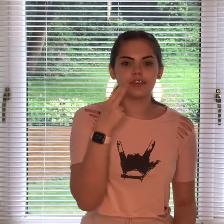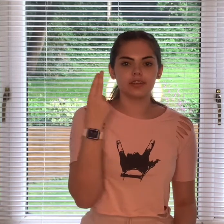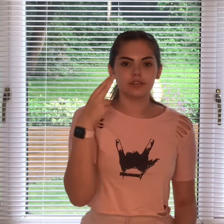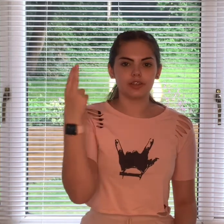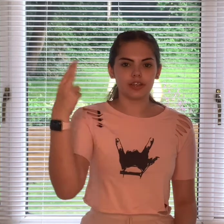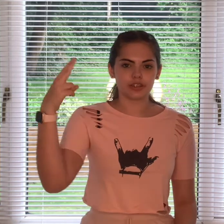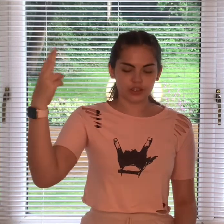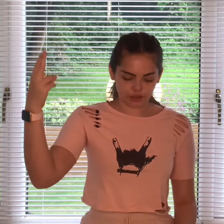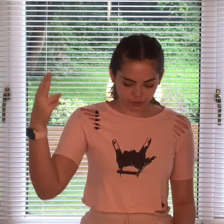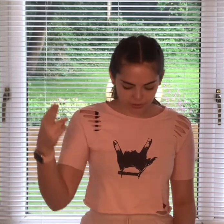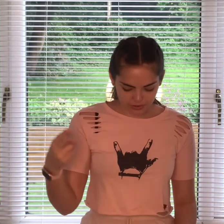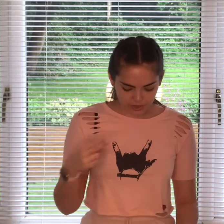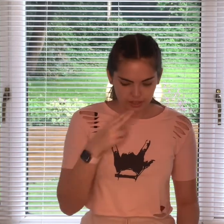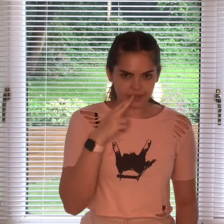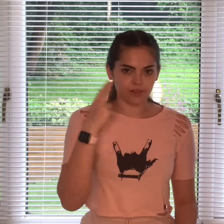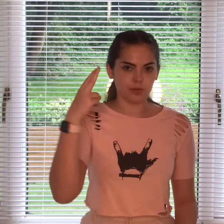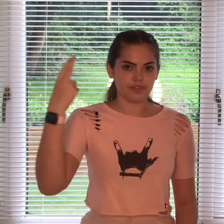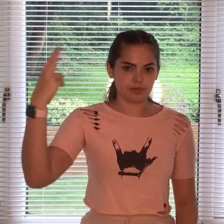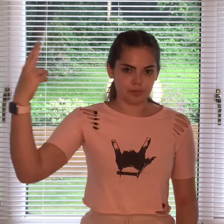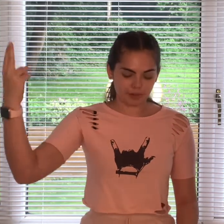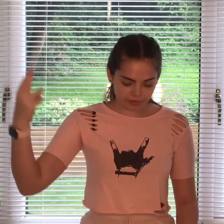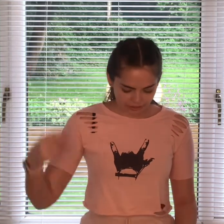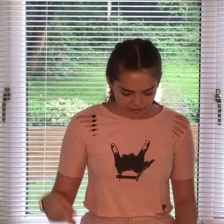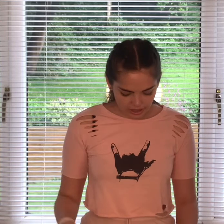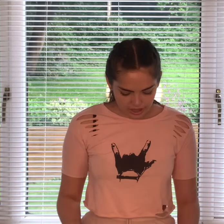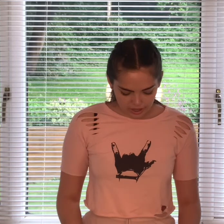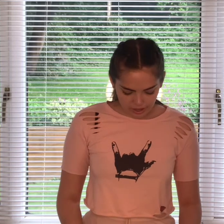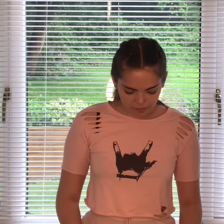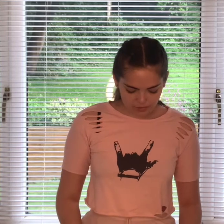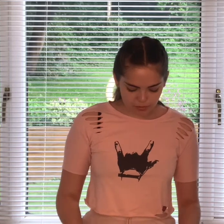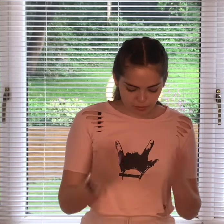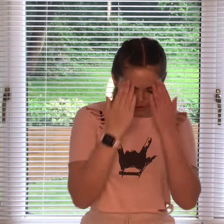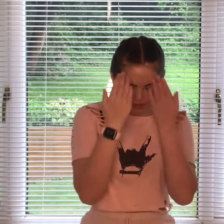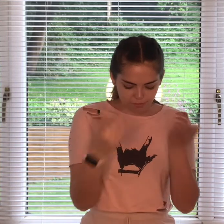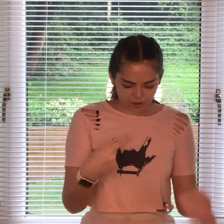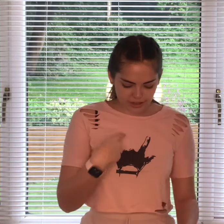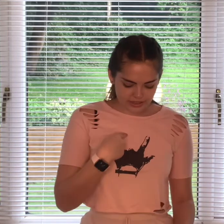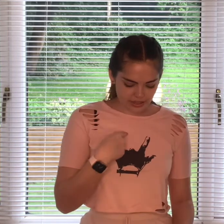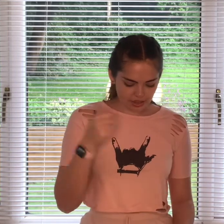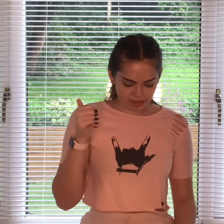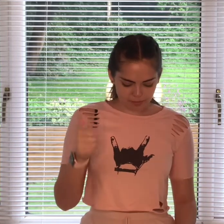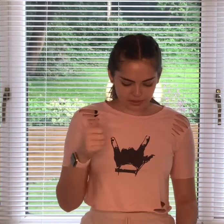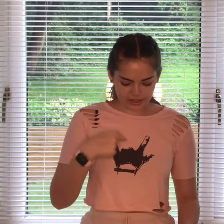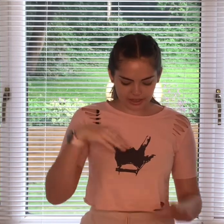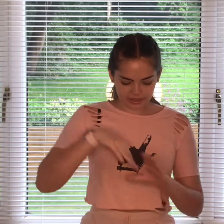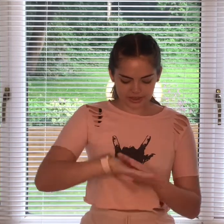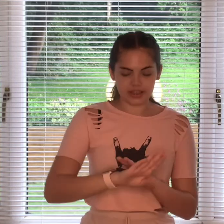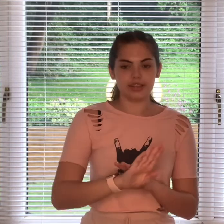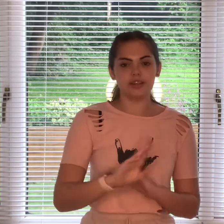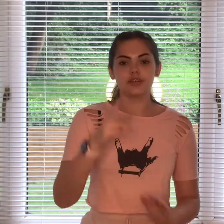don't